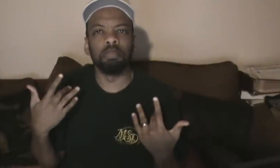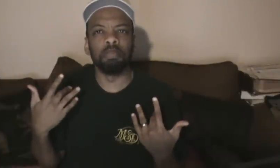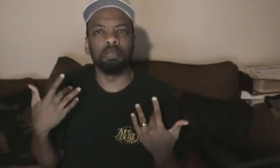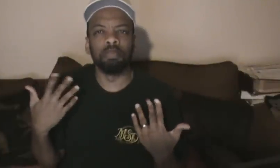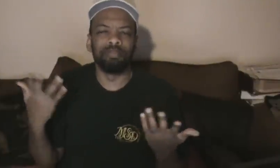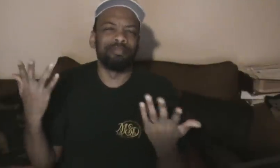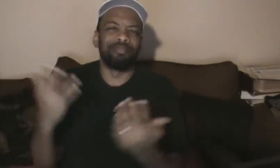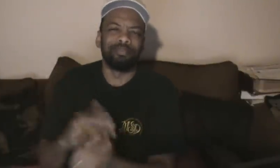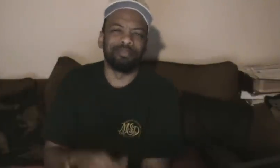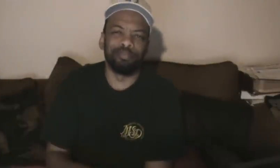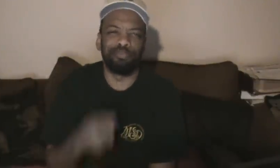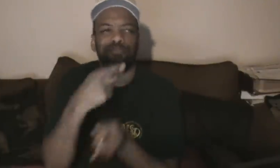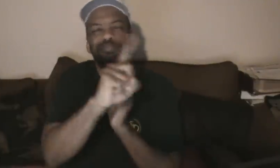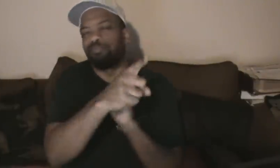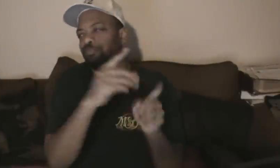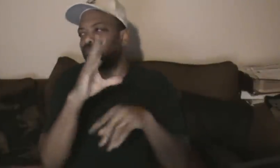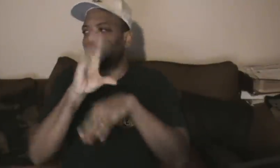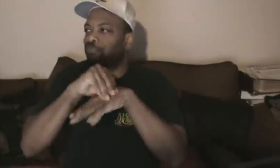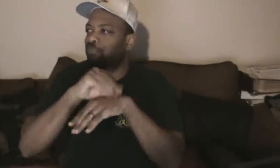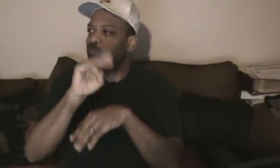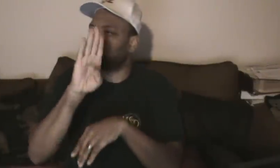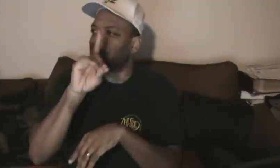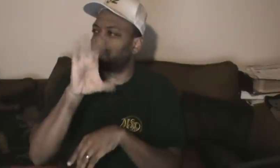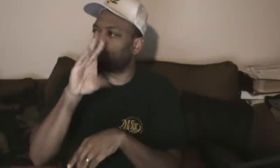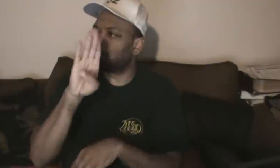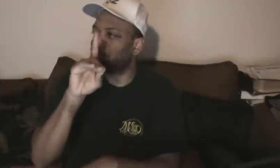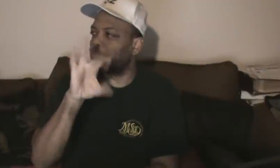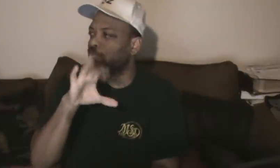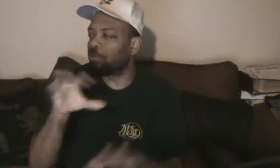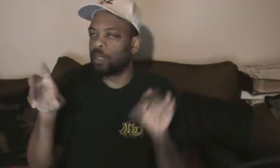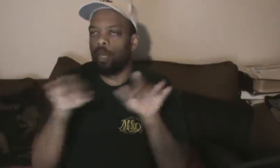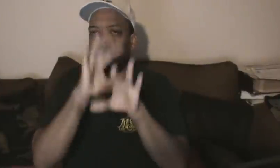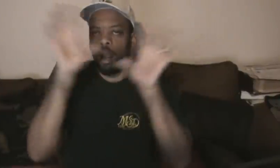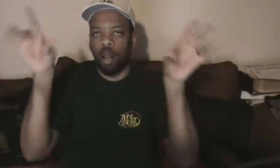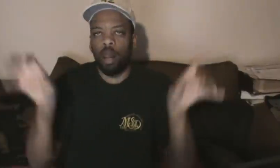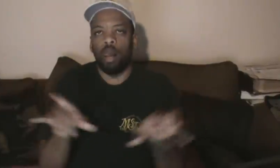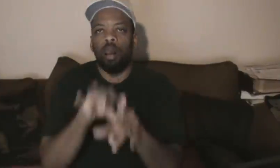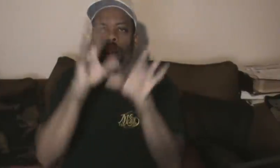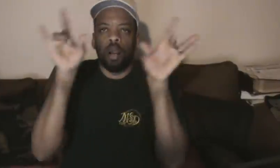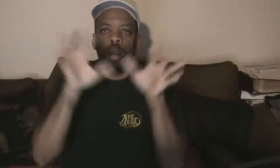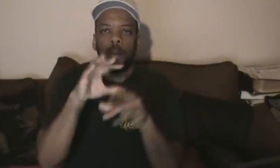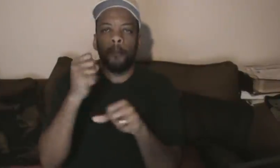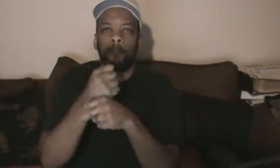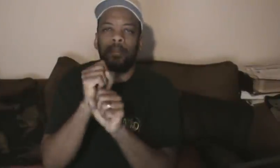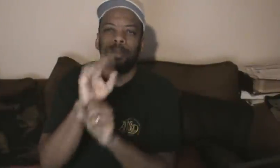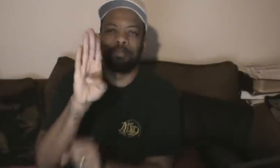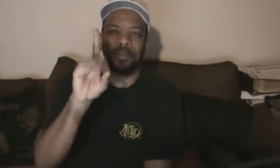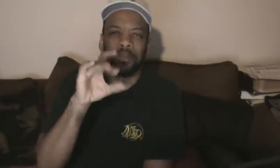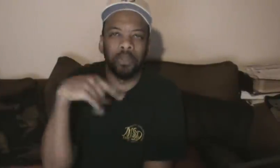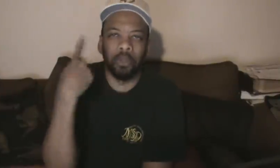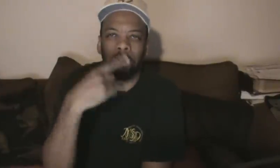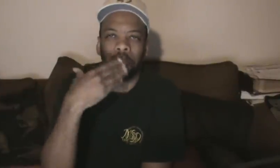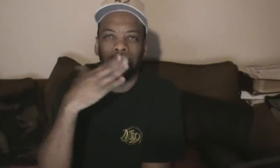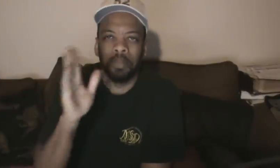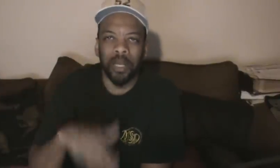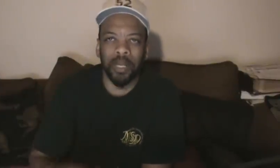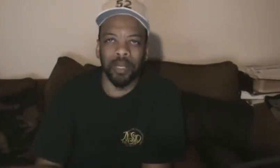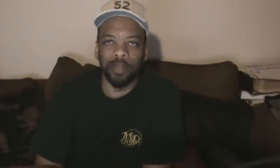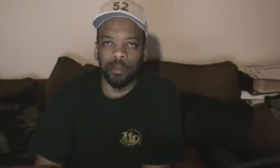Preferred or Premium TruePlay. CenturyLink Prism TV offers you a whole home DVR that lets you watch and